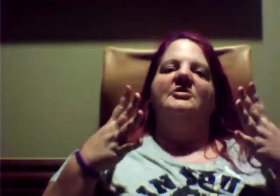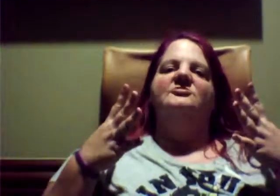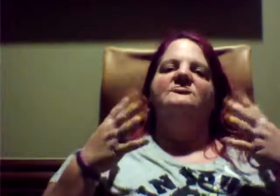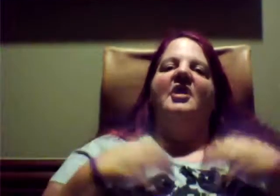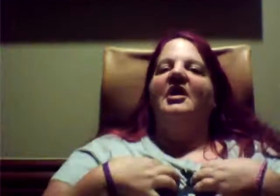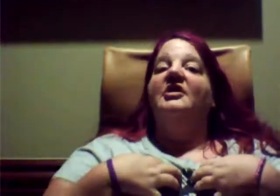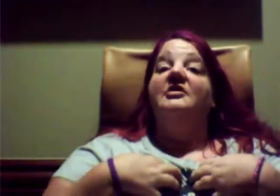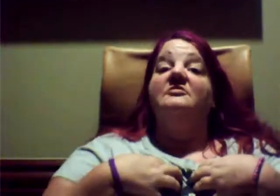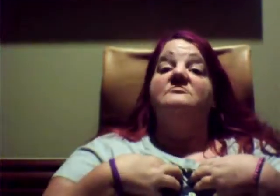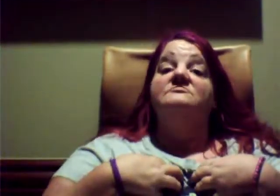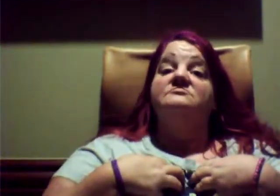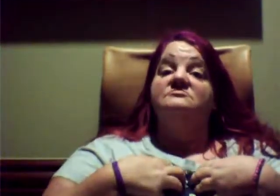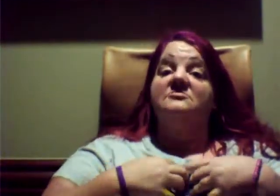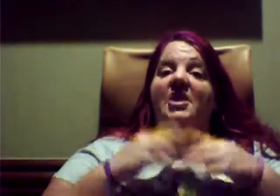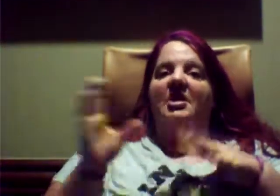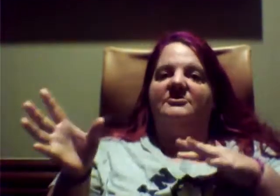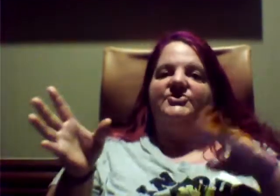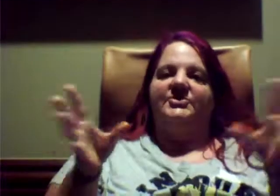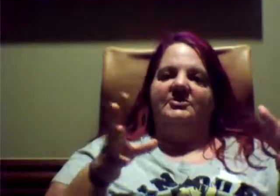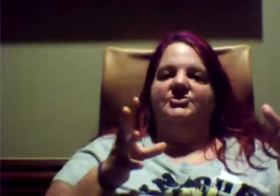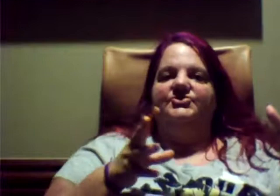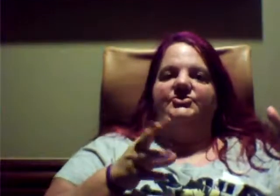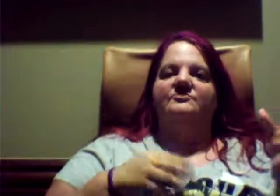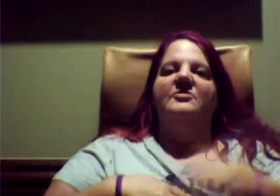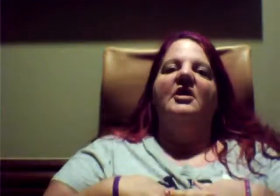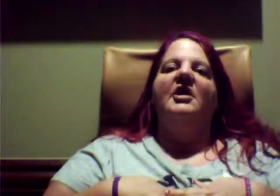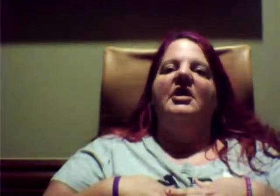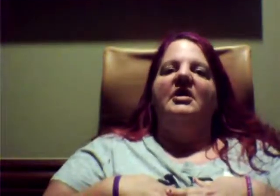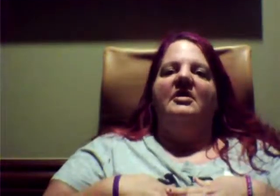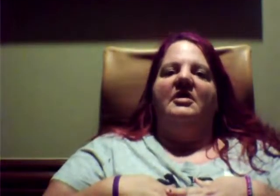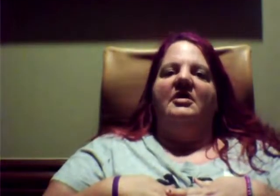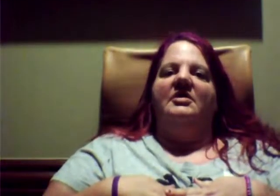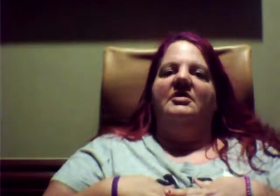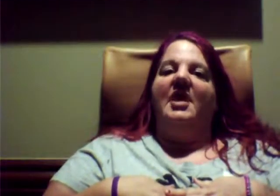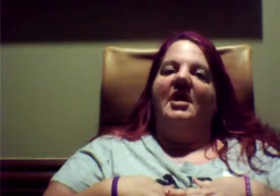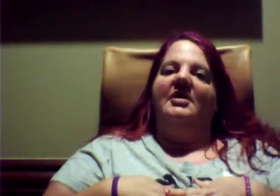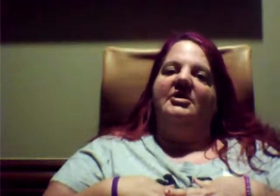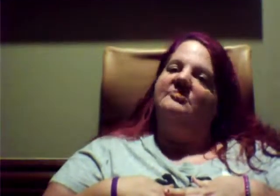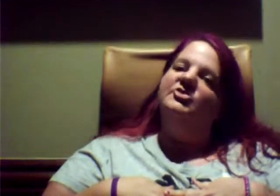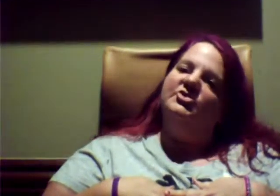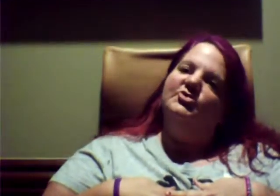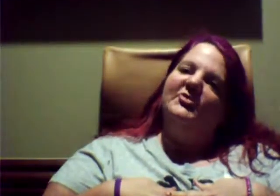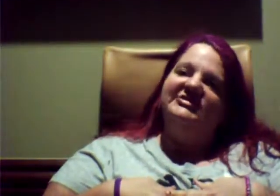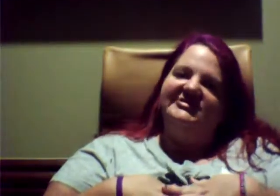I am Hot Missa here on YouTube and I am your new Wednesday.